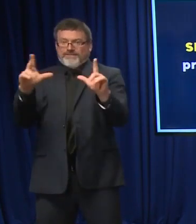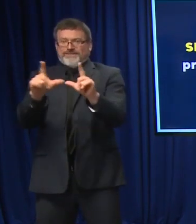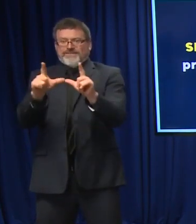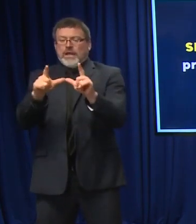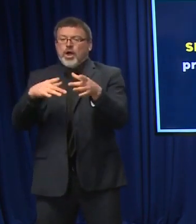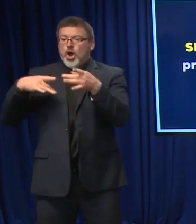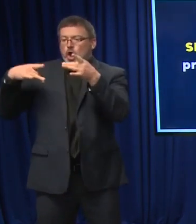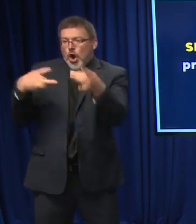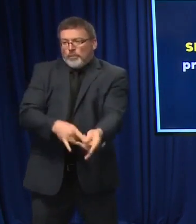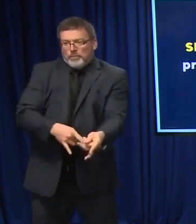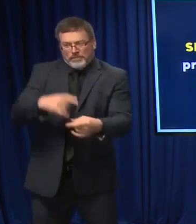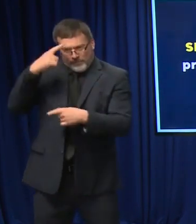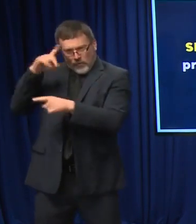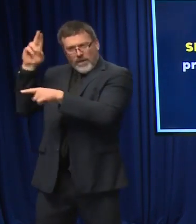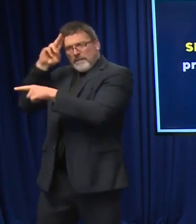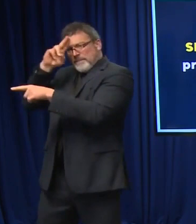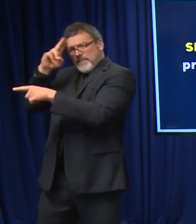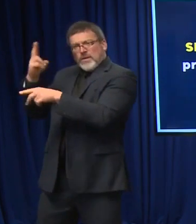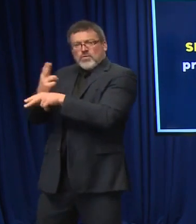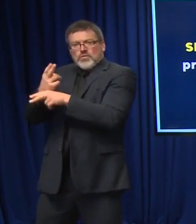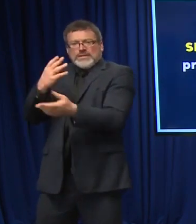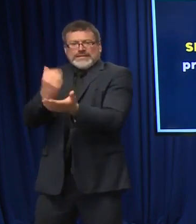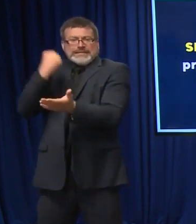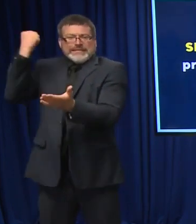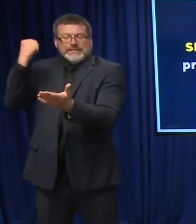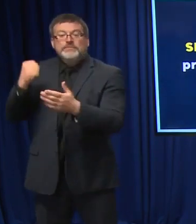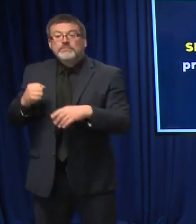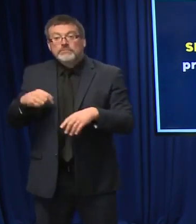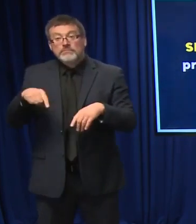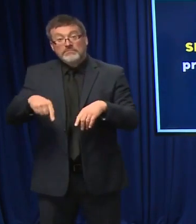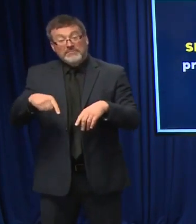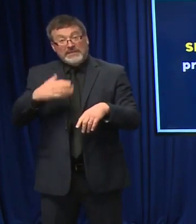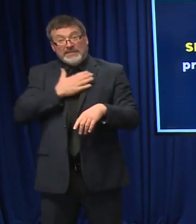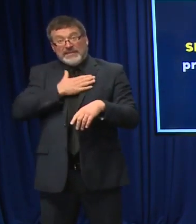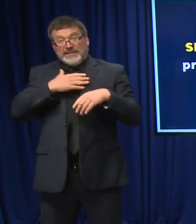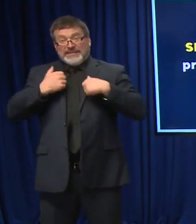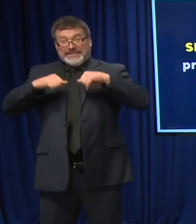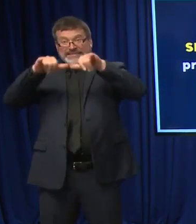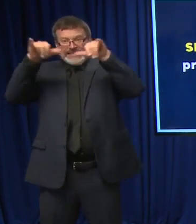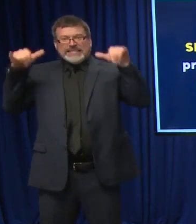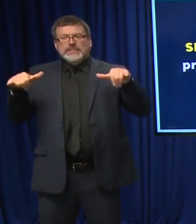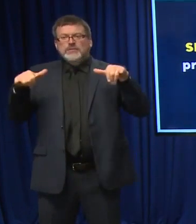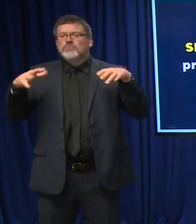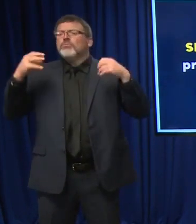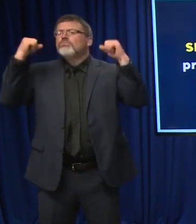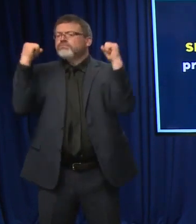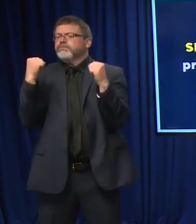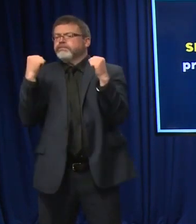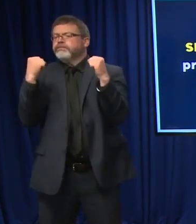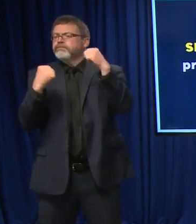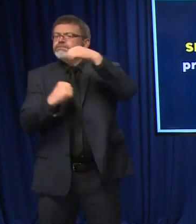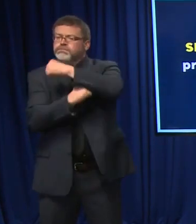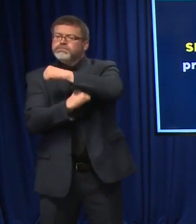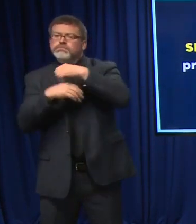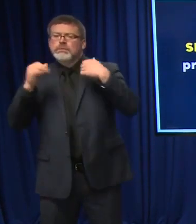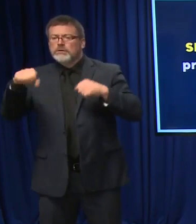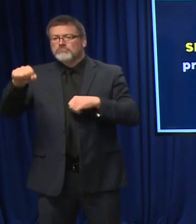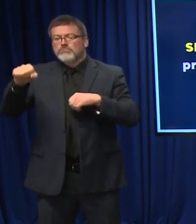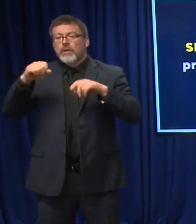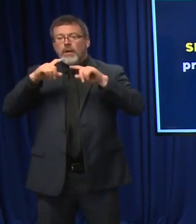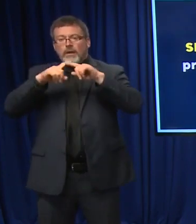Our healthcare system is resilient. There's no doubt about it. We have a great healthcare system here in New Hampshire, but it is being tested with these increased,